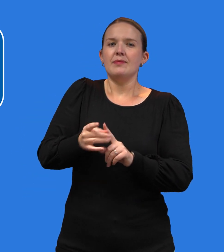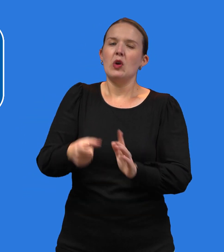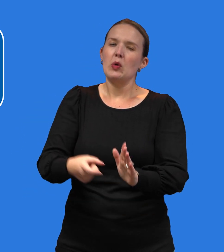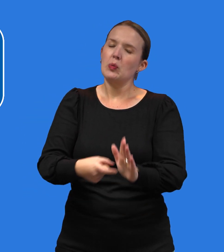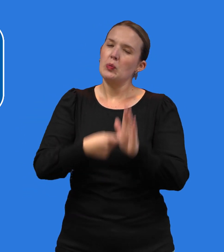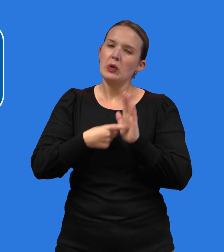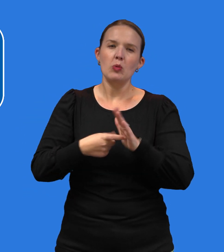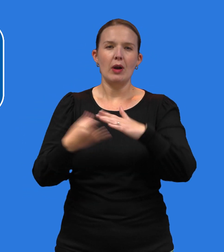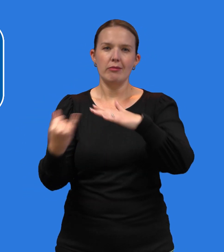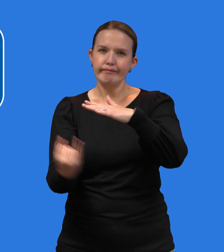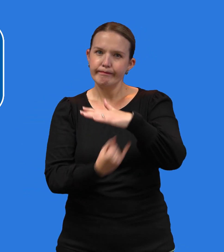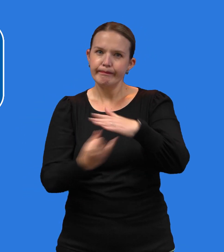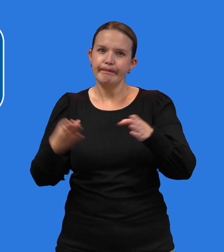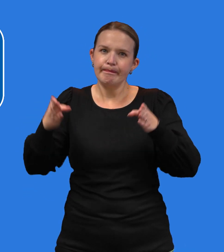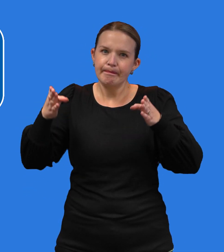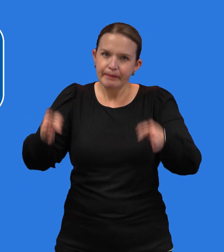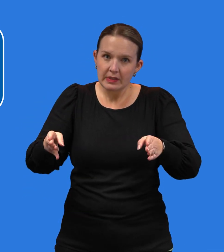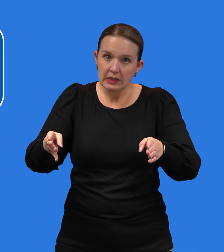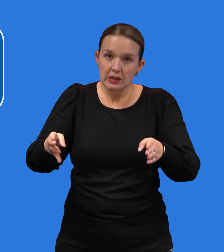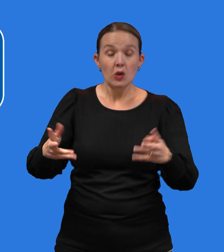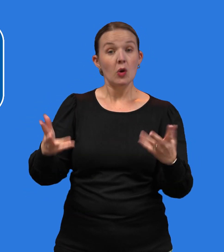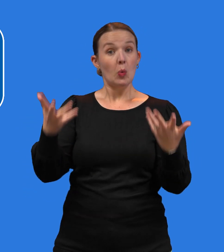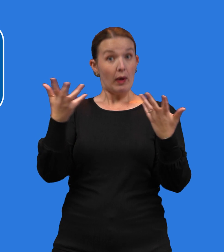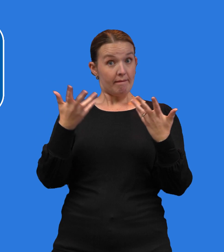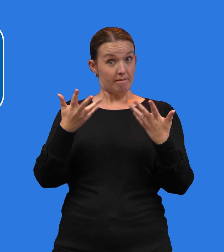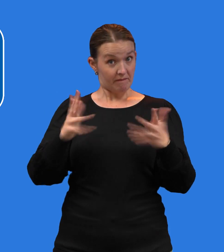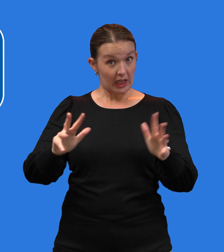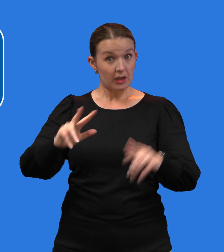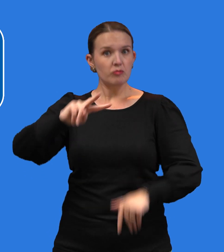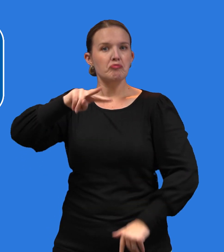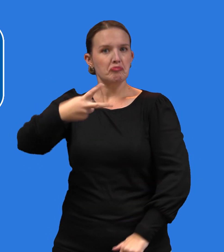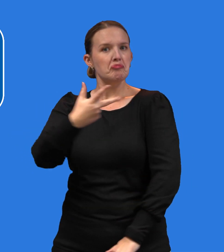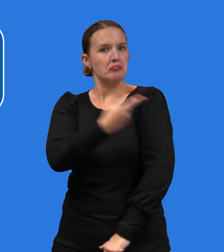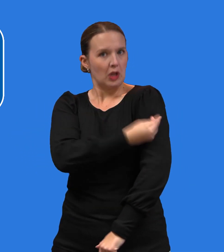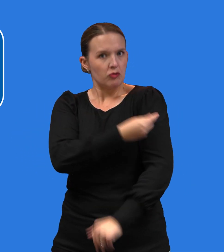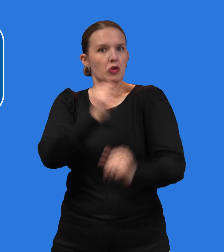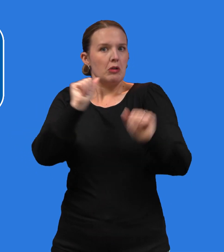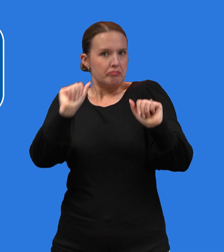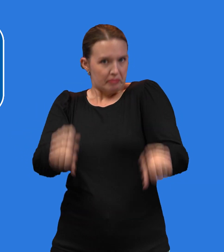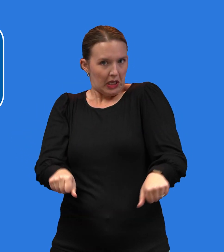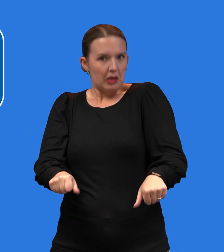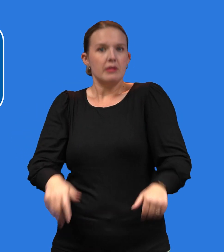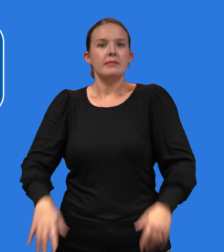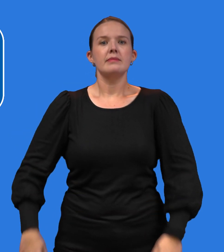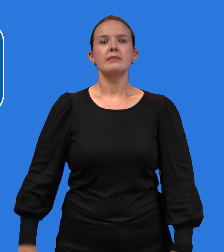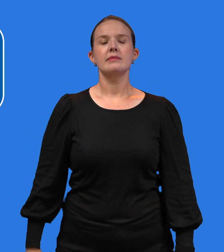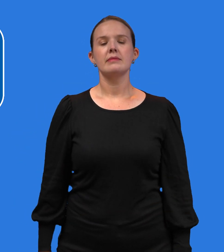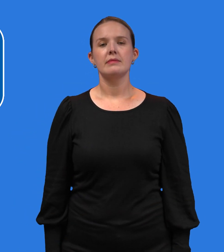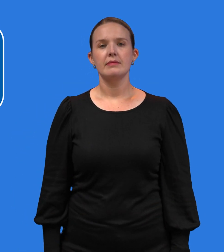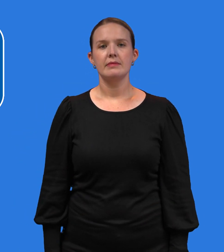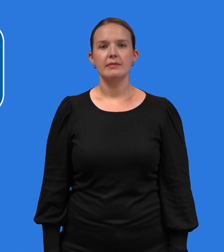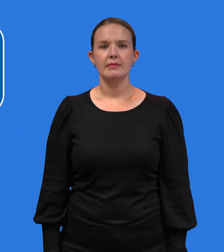they should wait until their isolation period has ended before getting their second shot.